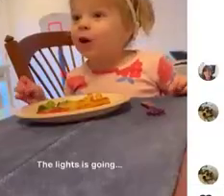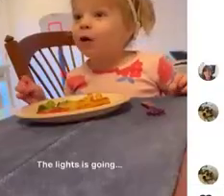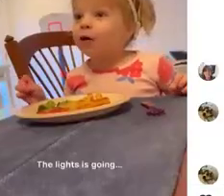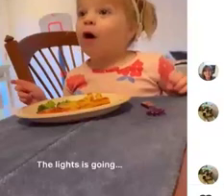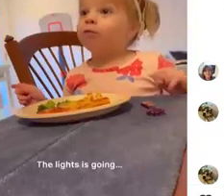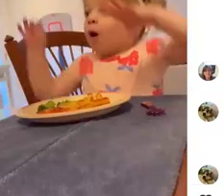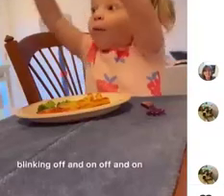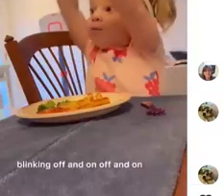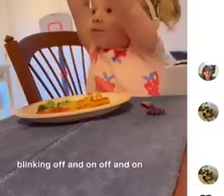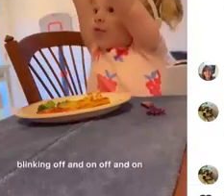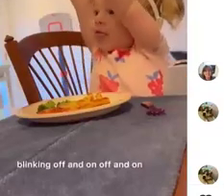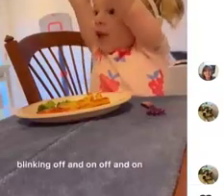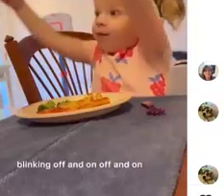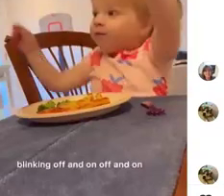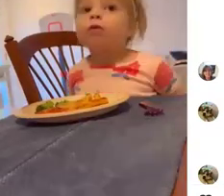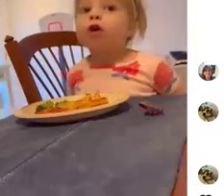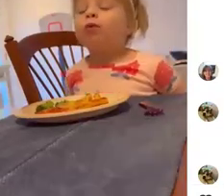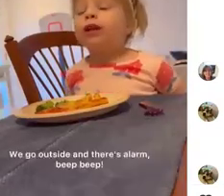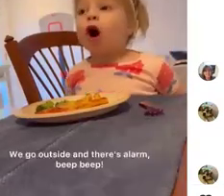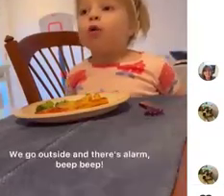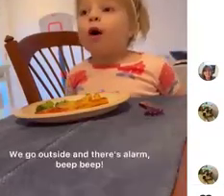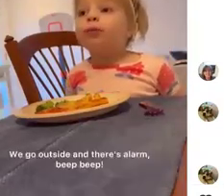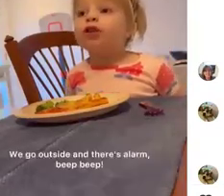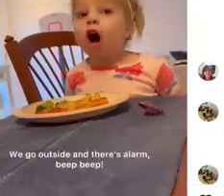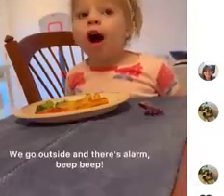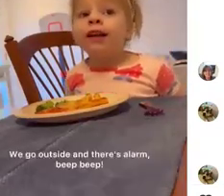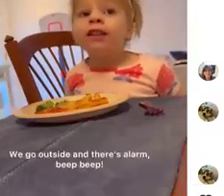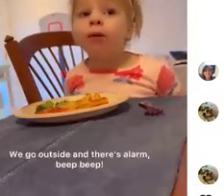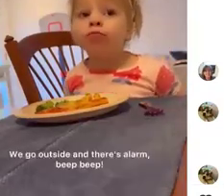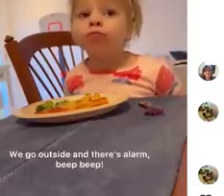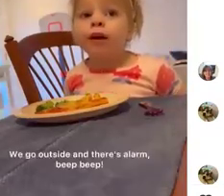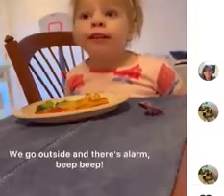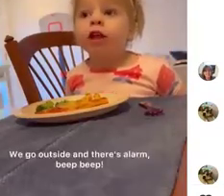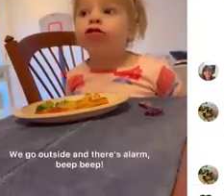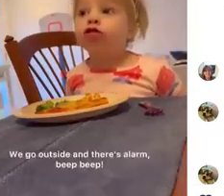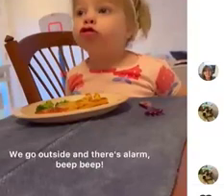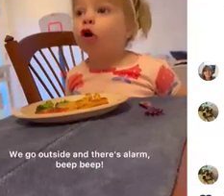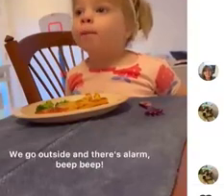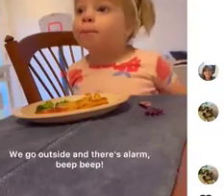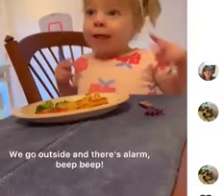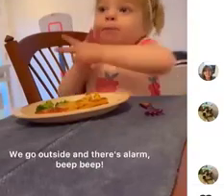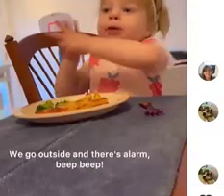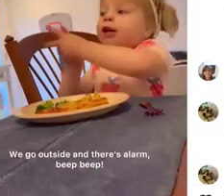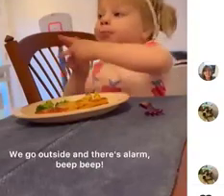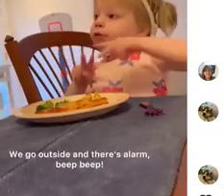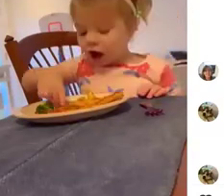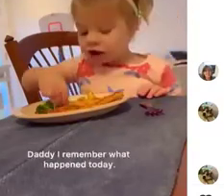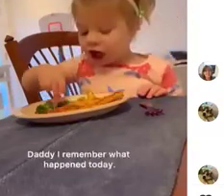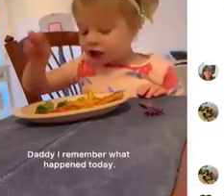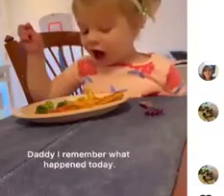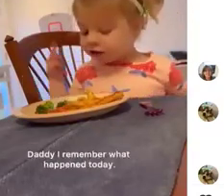go outside and there's a long baby